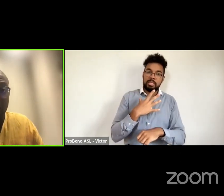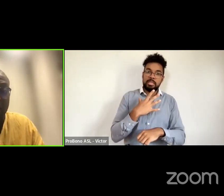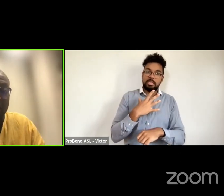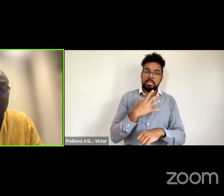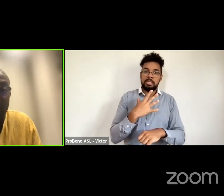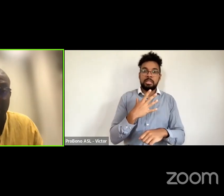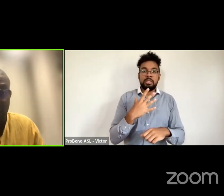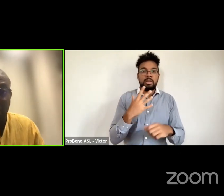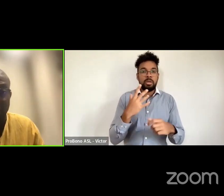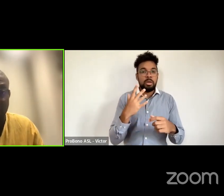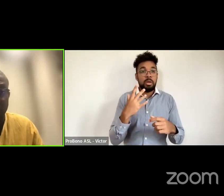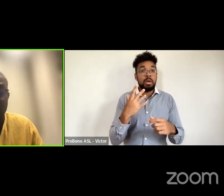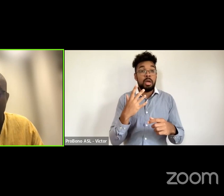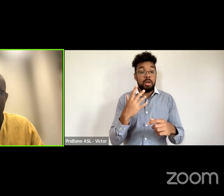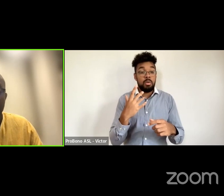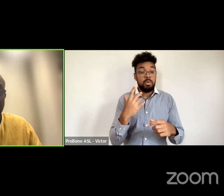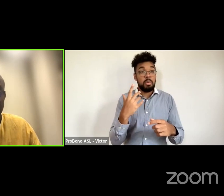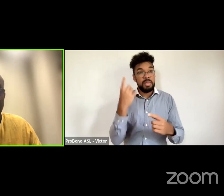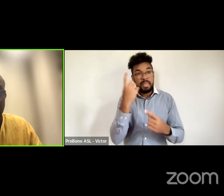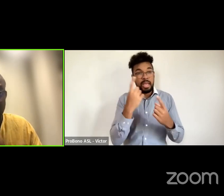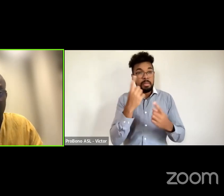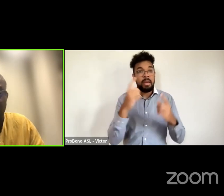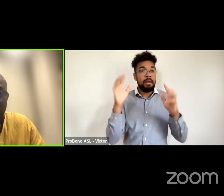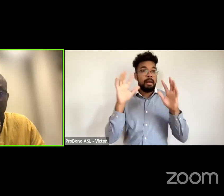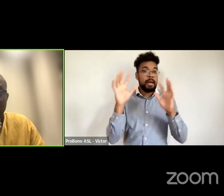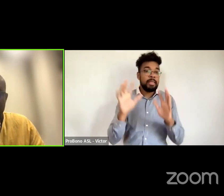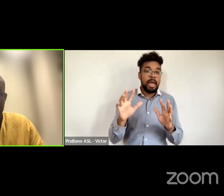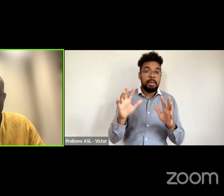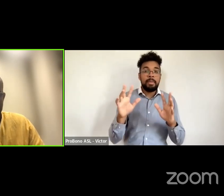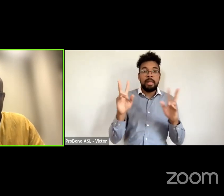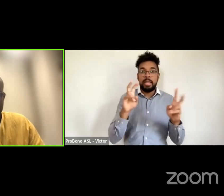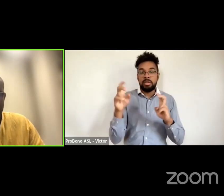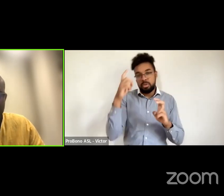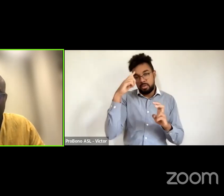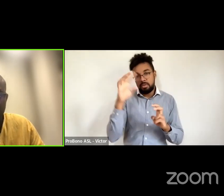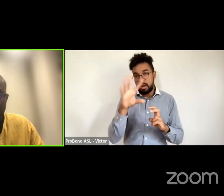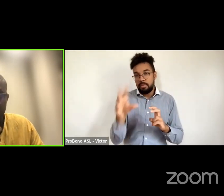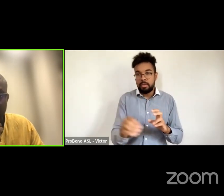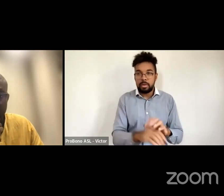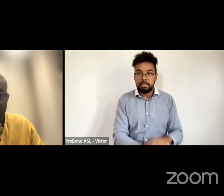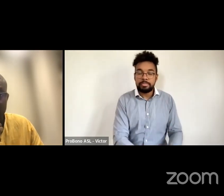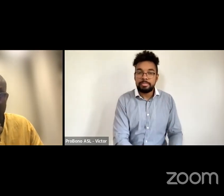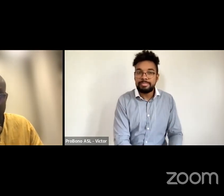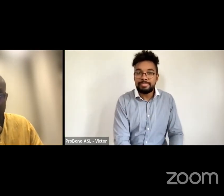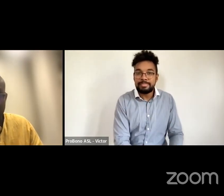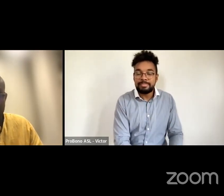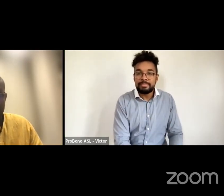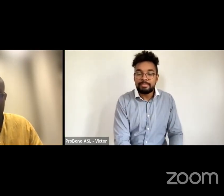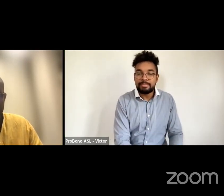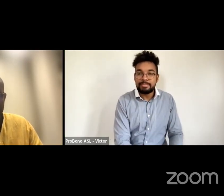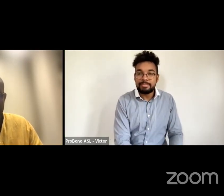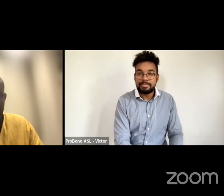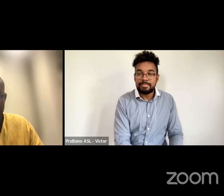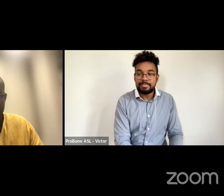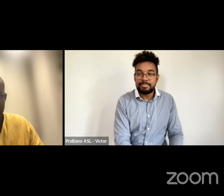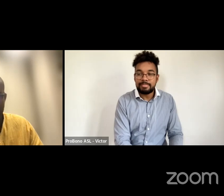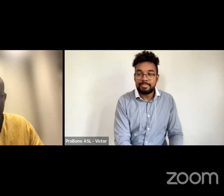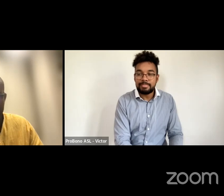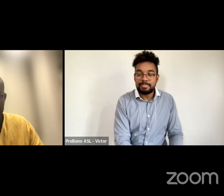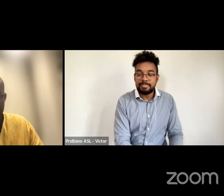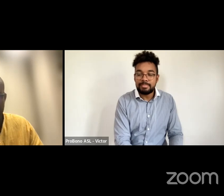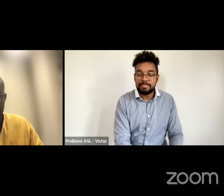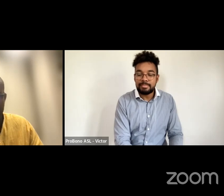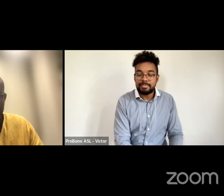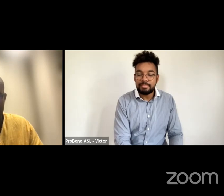we think about climate issues uh on the continent of africa um there is